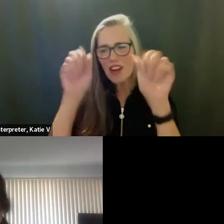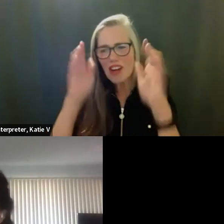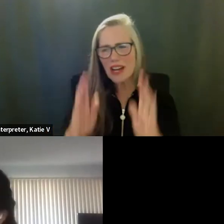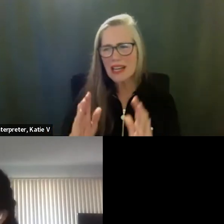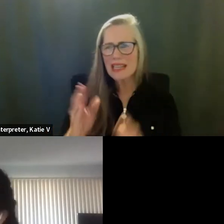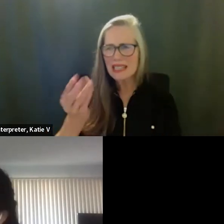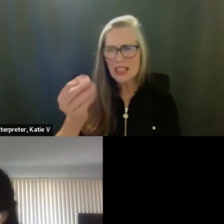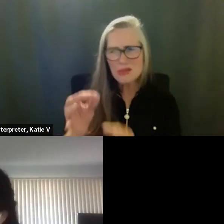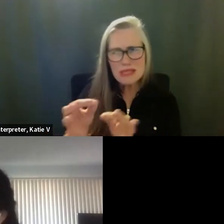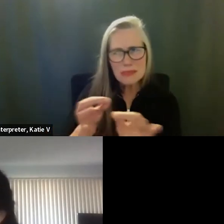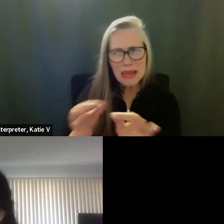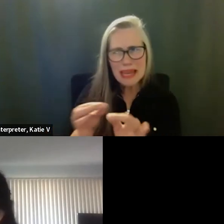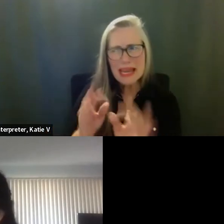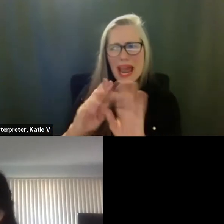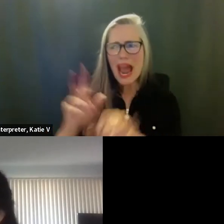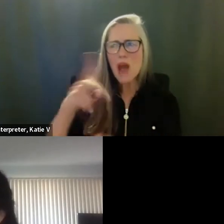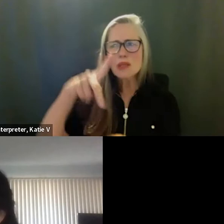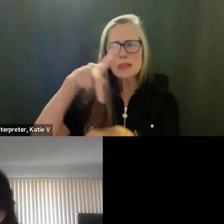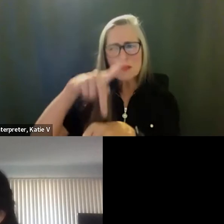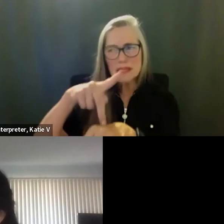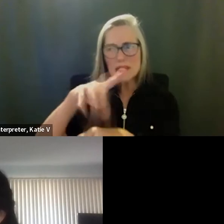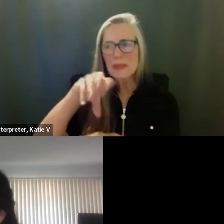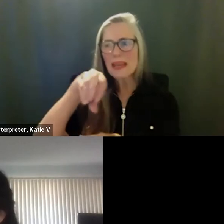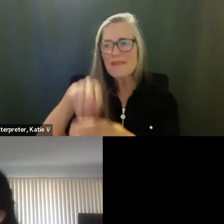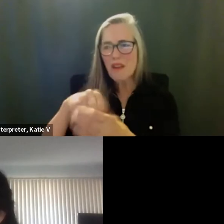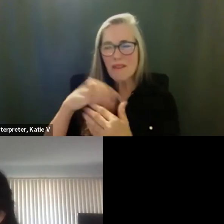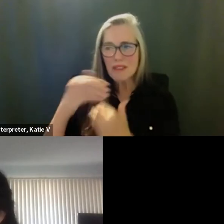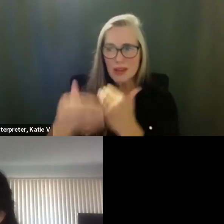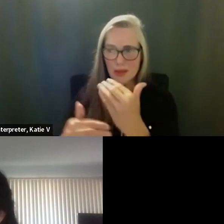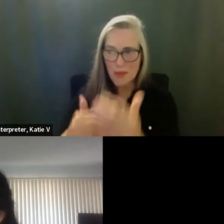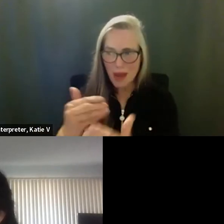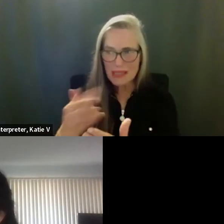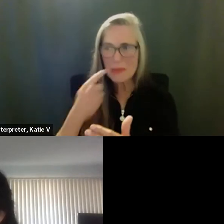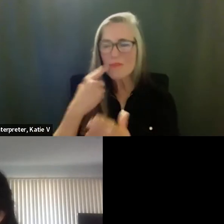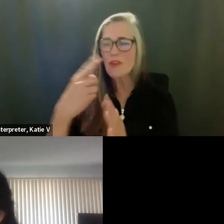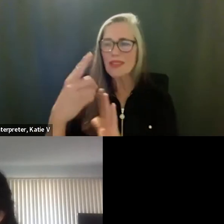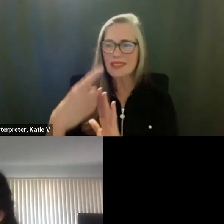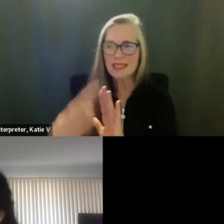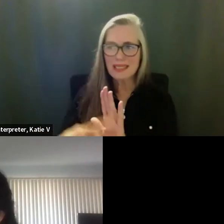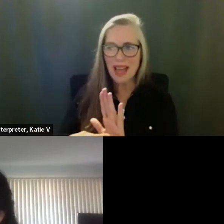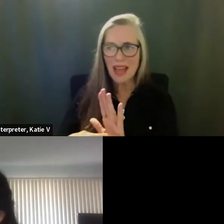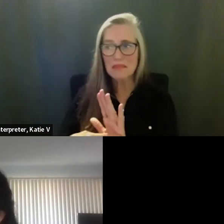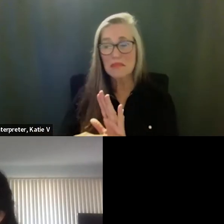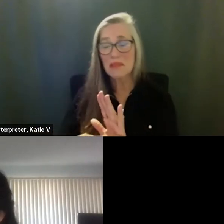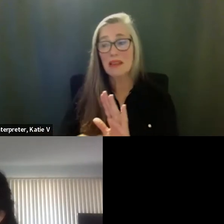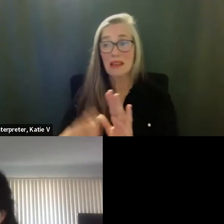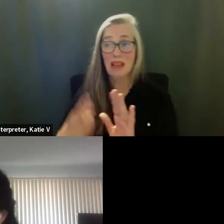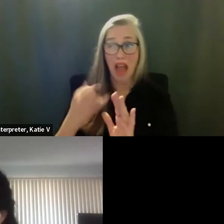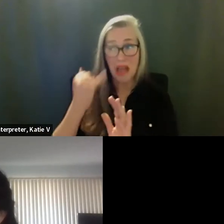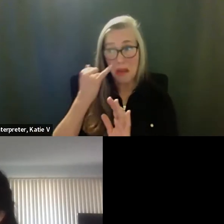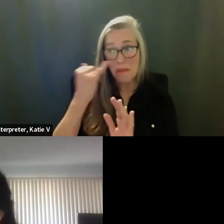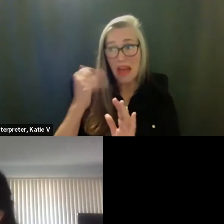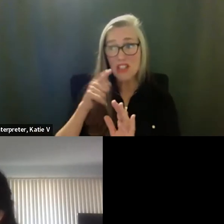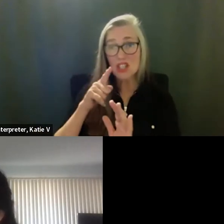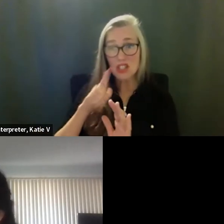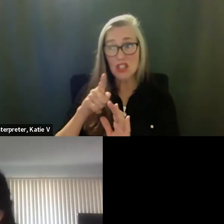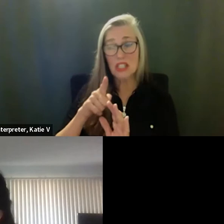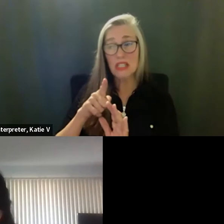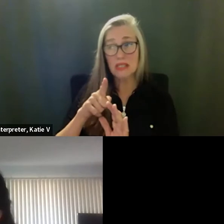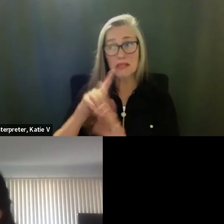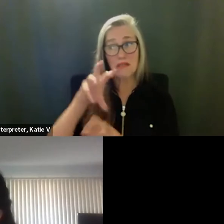of how the principal has been part of this process? And I would imagine she's going to continue being closely